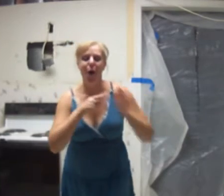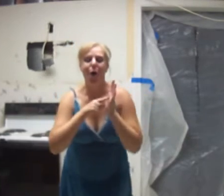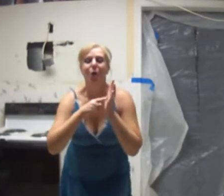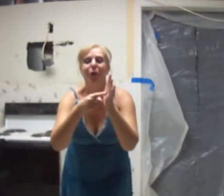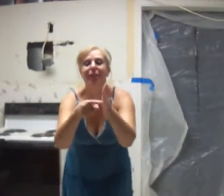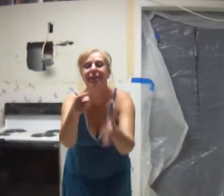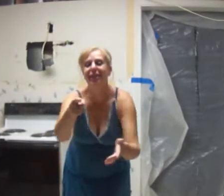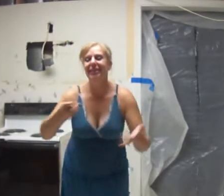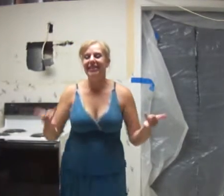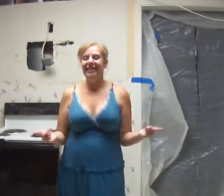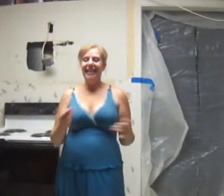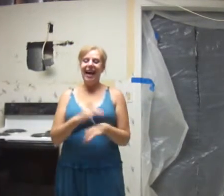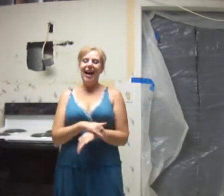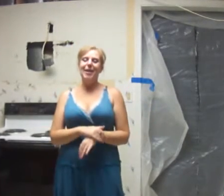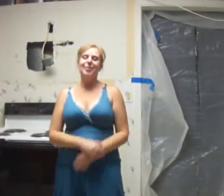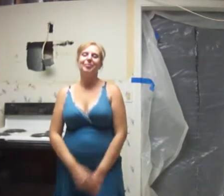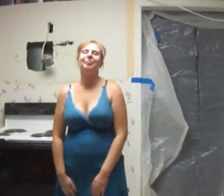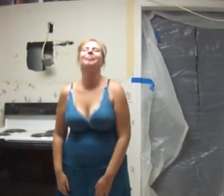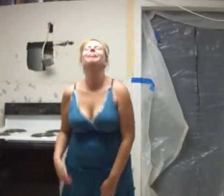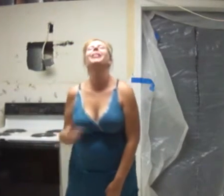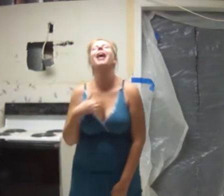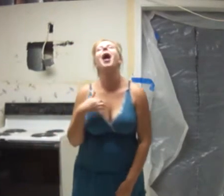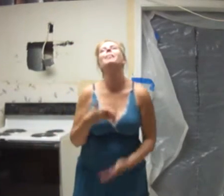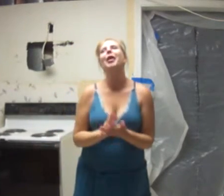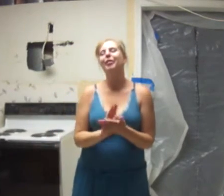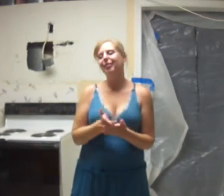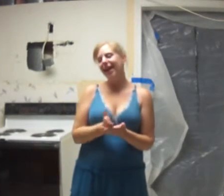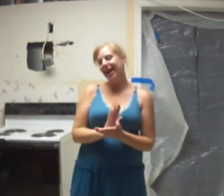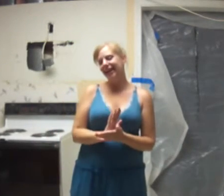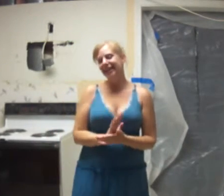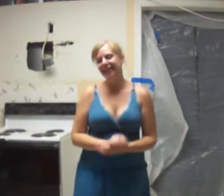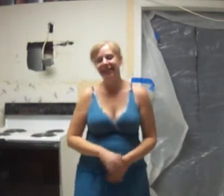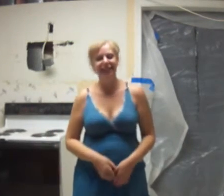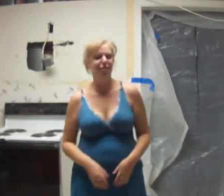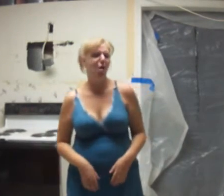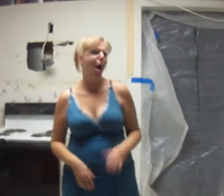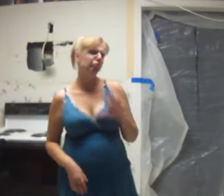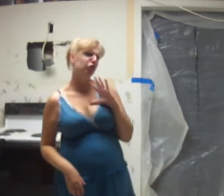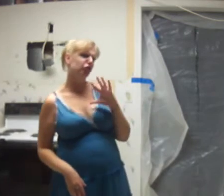you tonight. I'm going to show